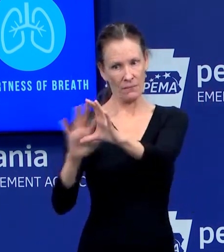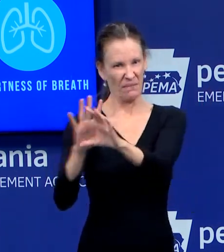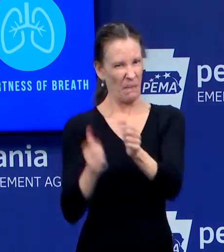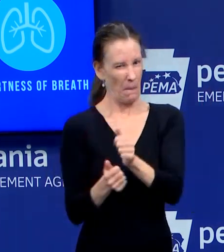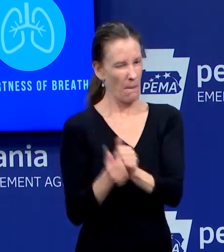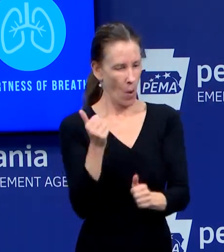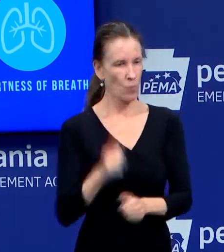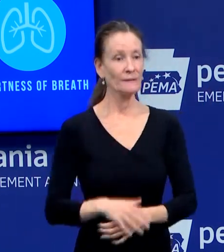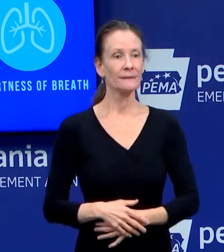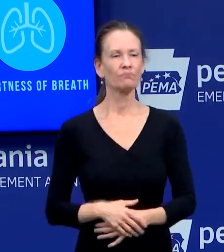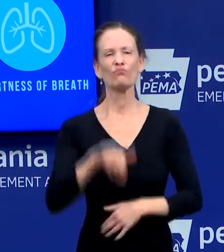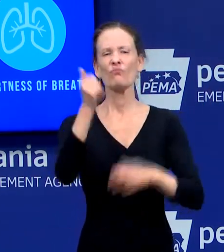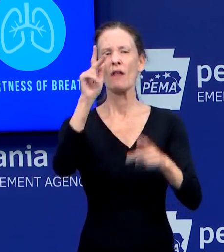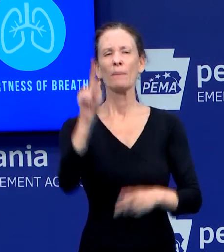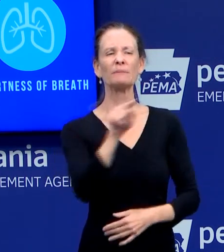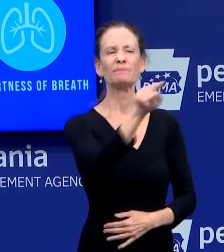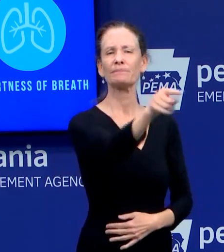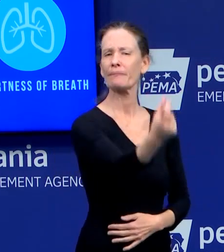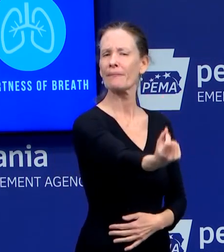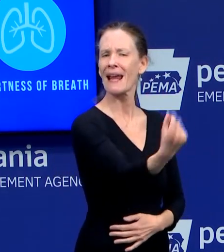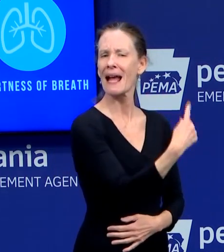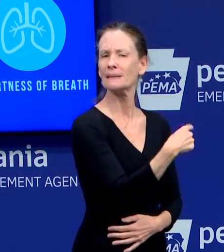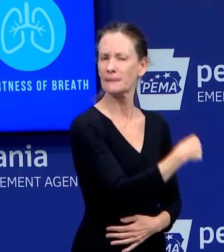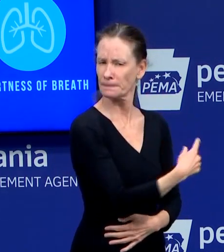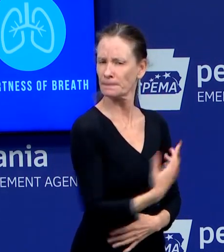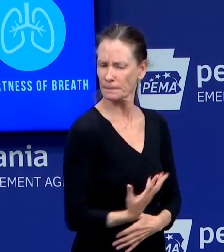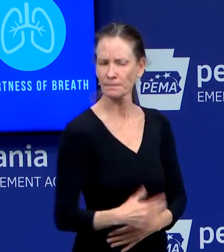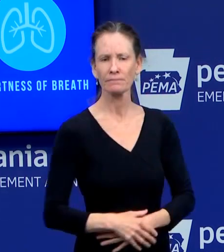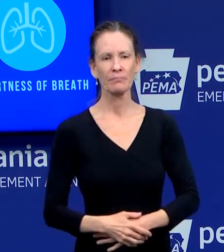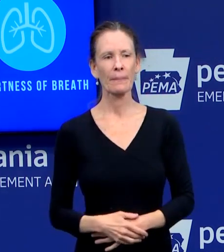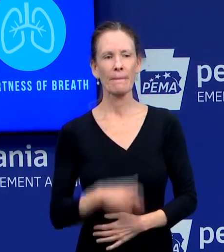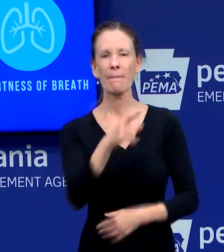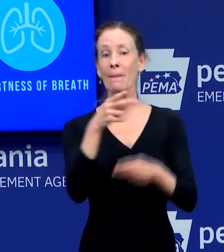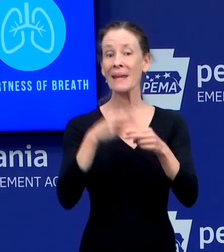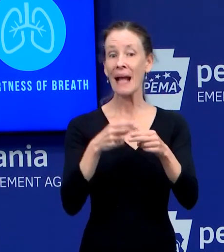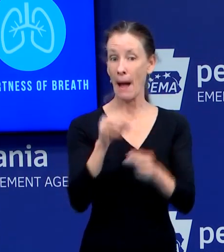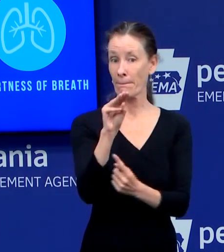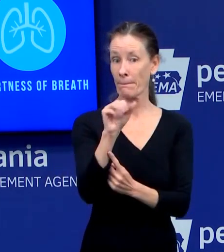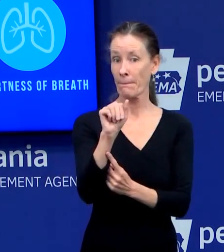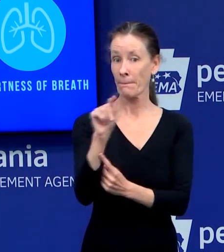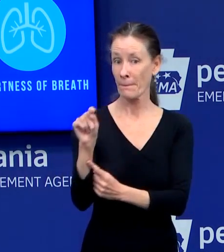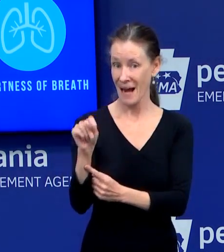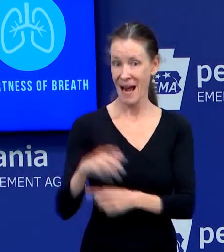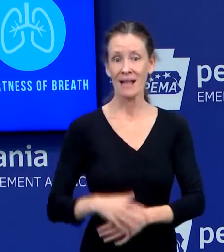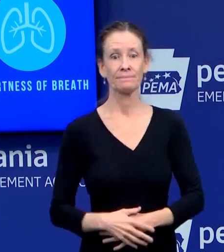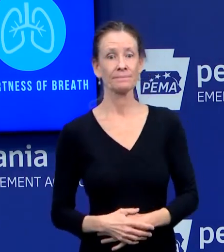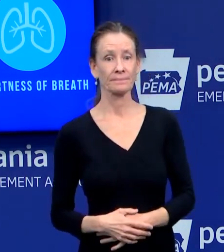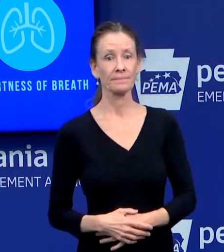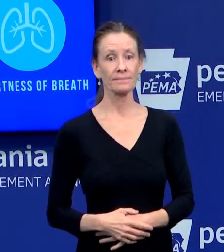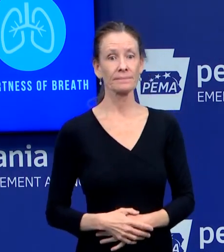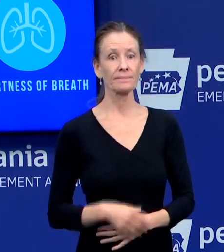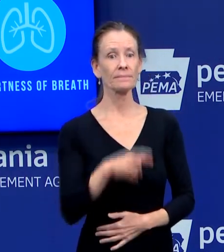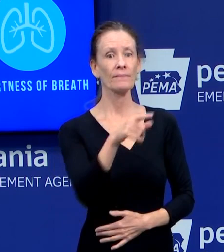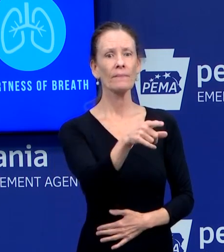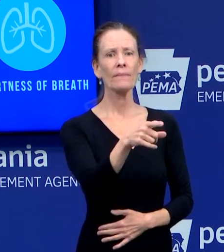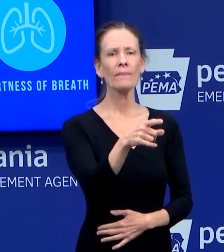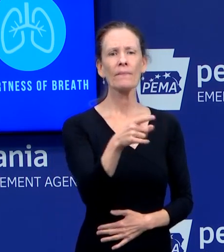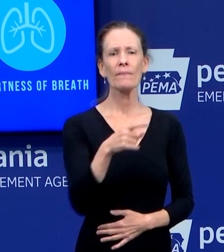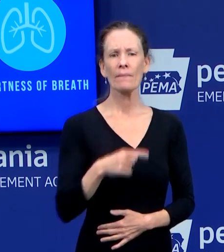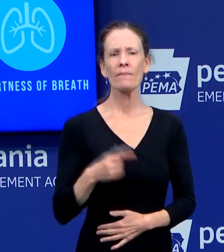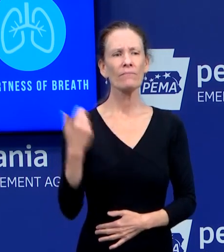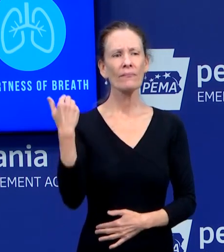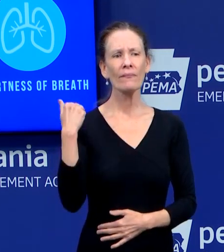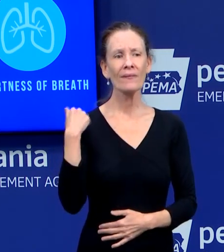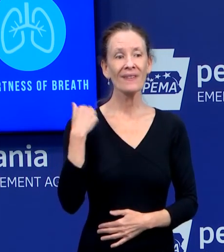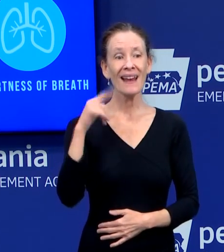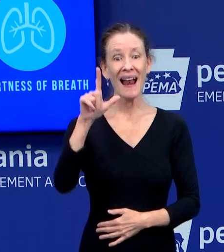Um, I know, I believe it was last week, the amount of testing that can be done at the state lab was increased. Is there any efforts being done to increase even